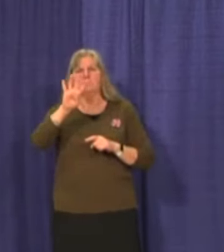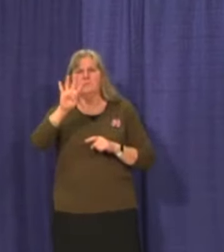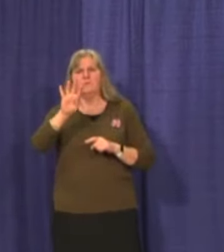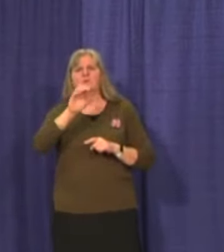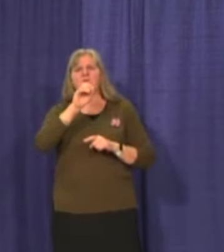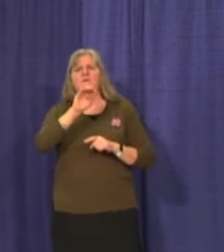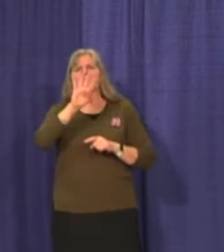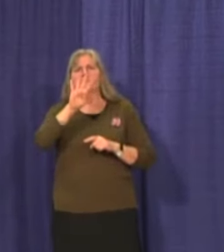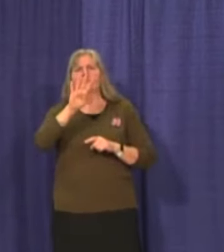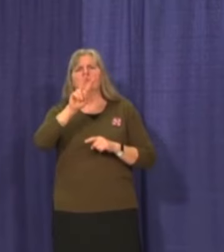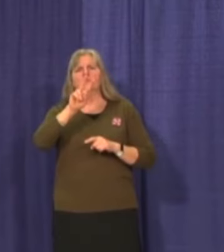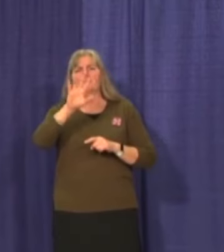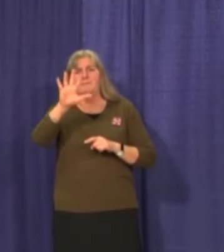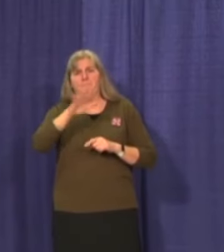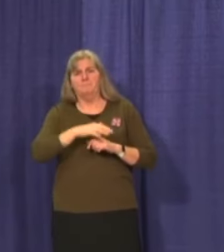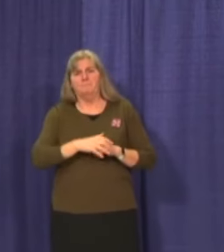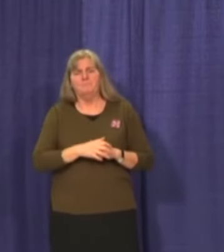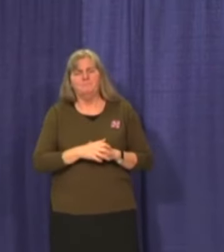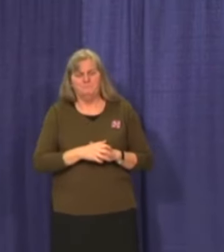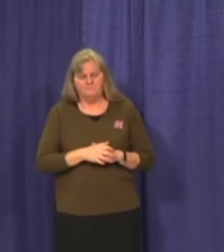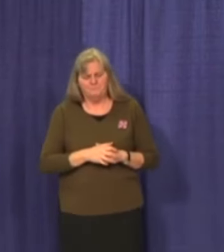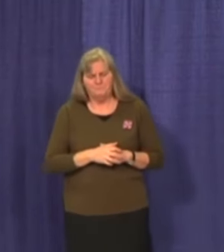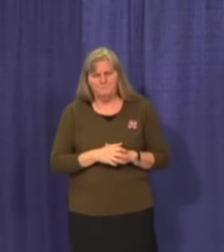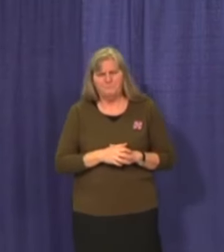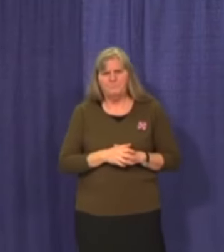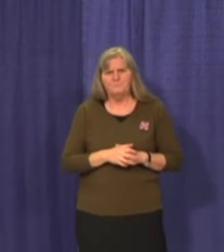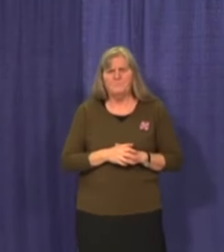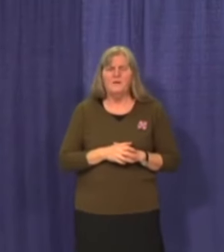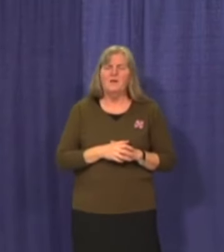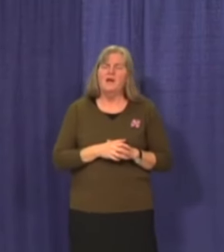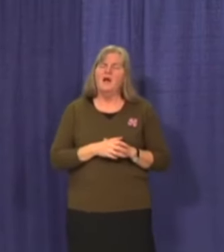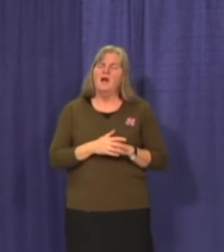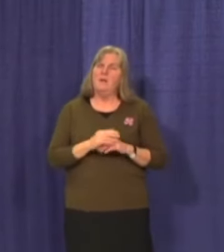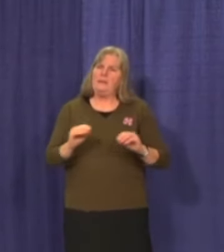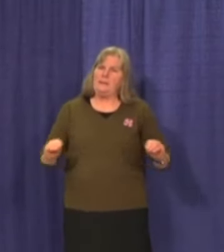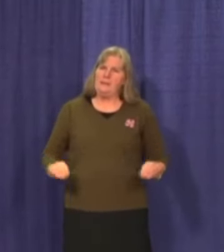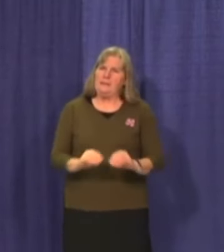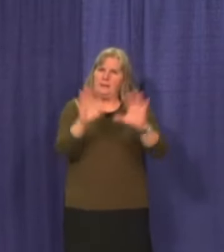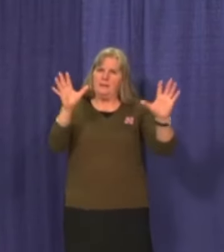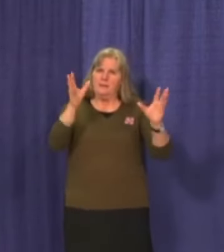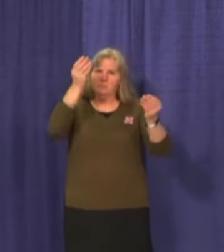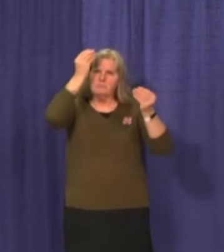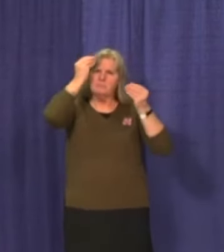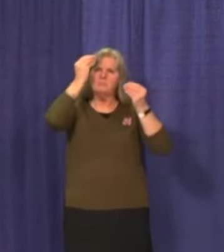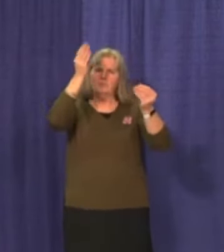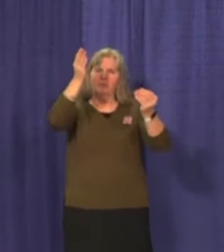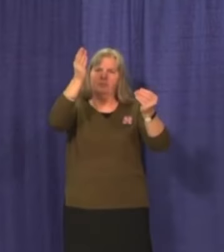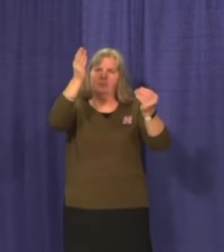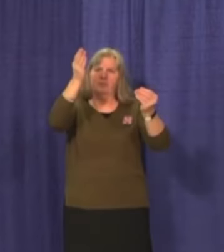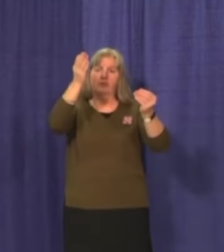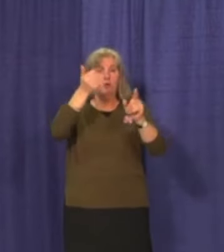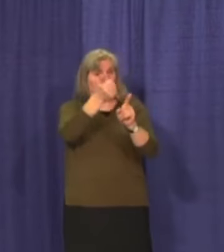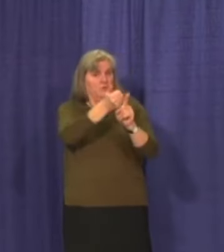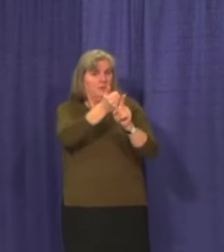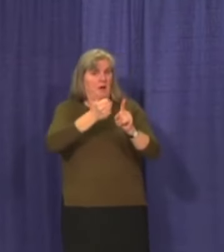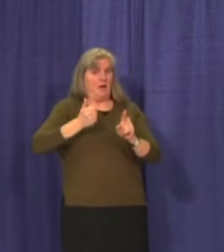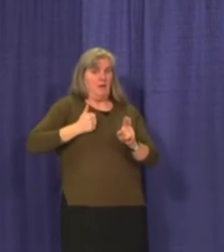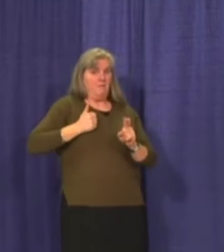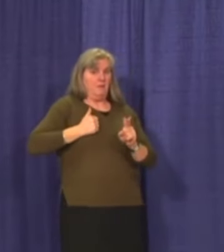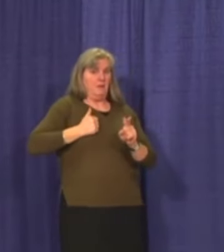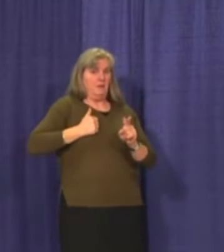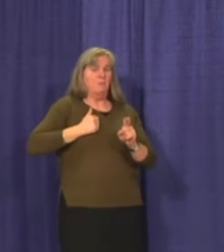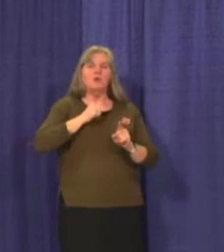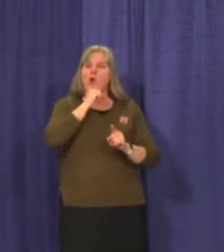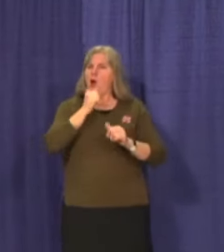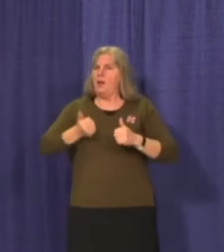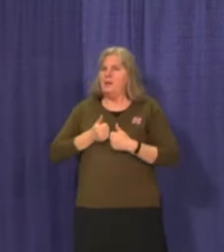-0425. I want to be very clear though, if you are a Canadian but do not live in the